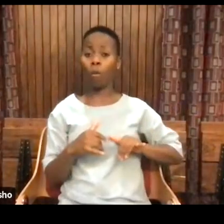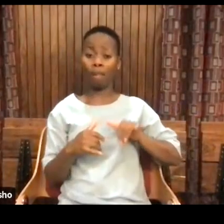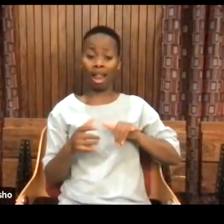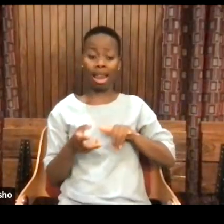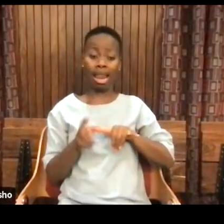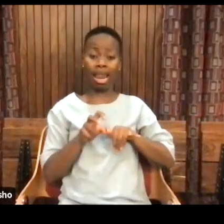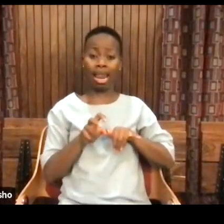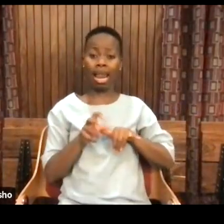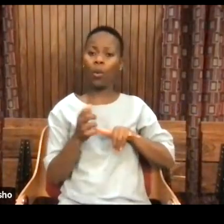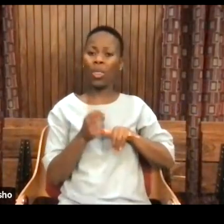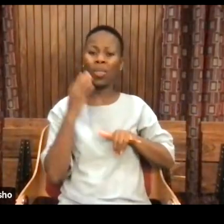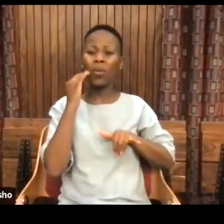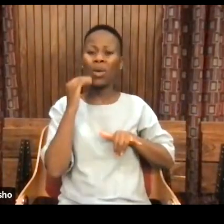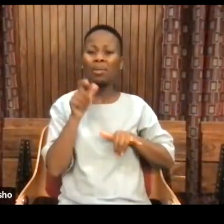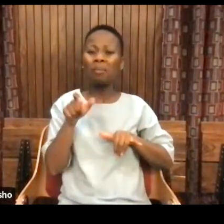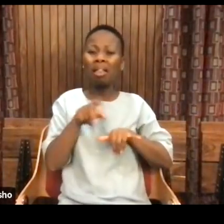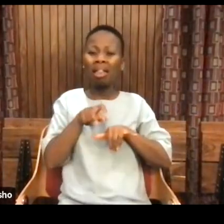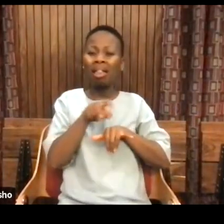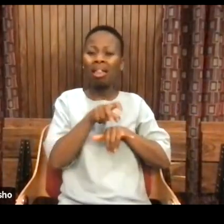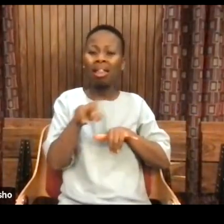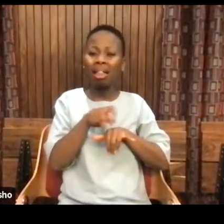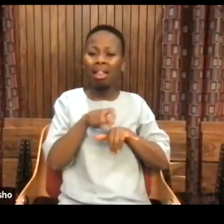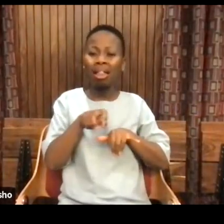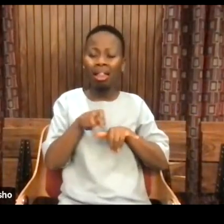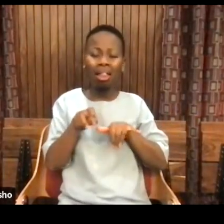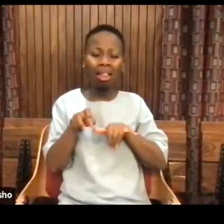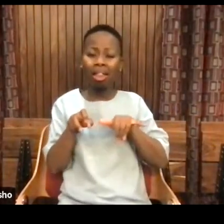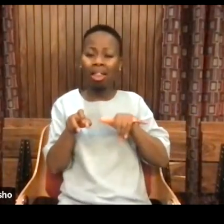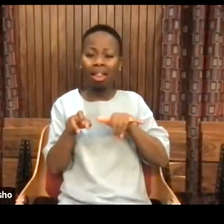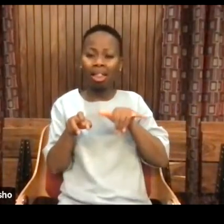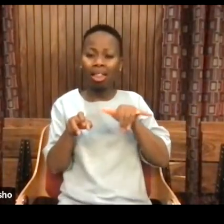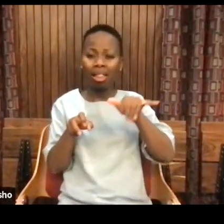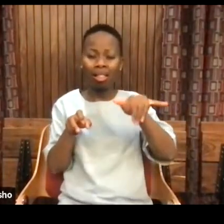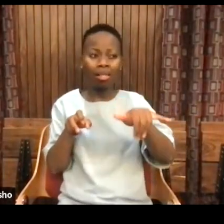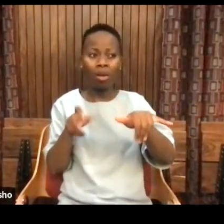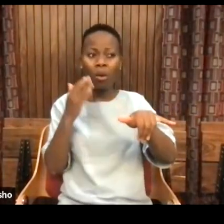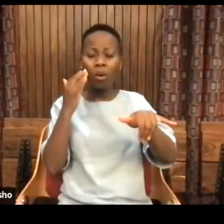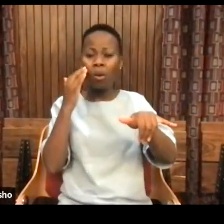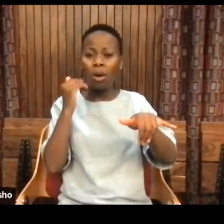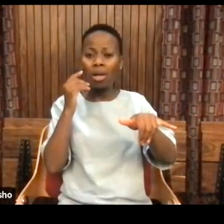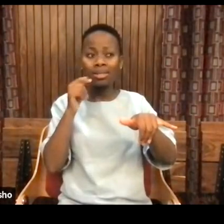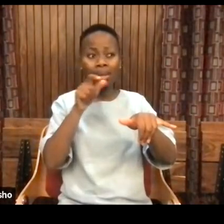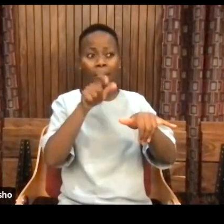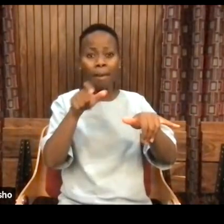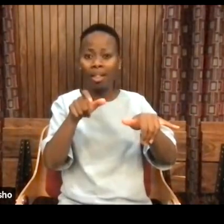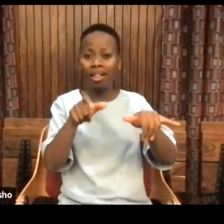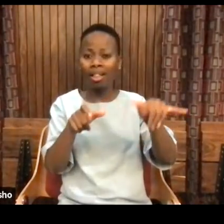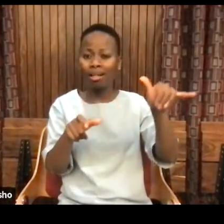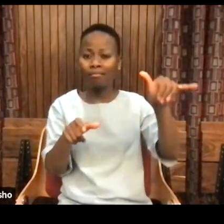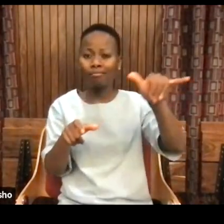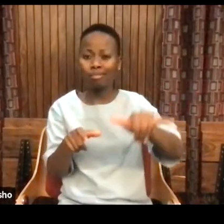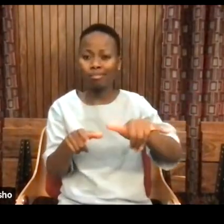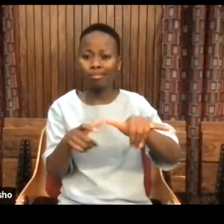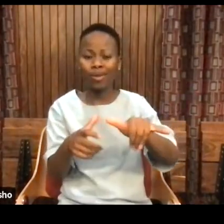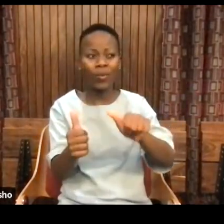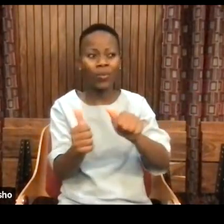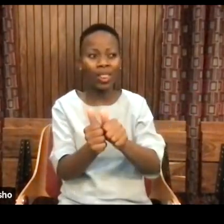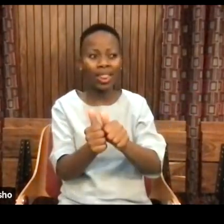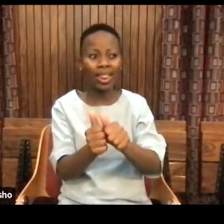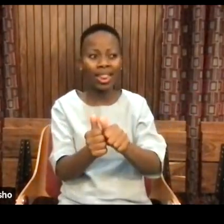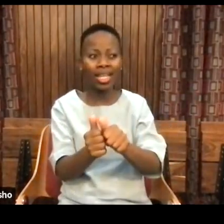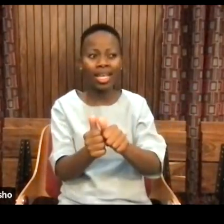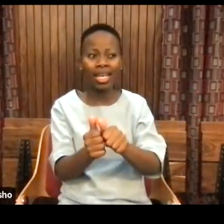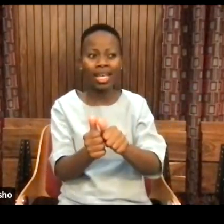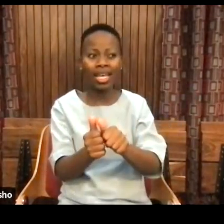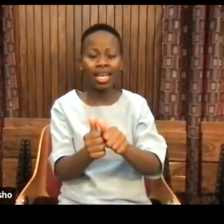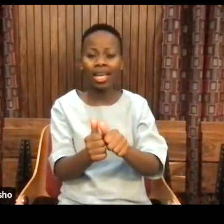going up to ice, cold, blah, blah, blah. Then we'll land. And I was just speaking in a pub, that would be the